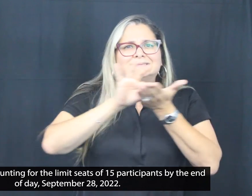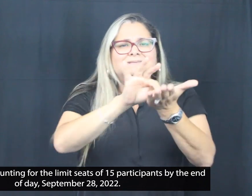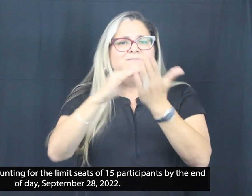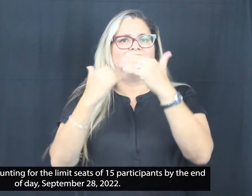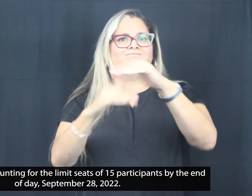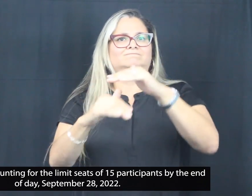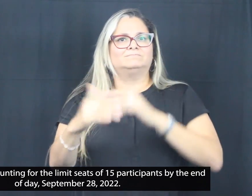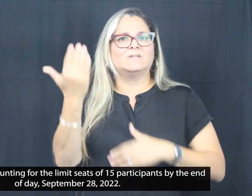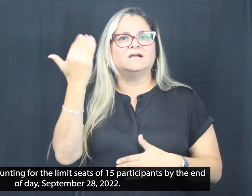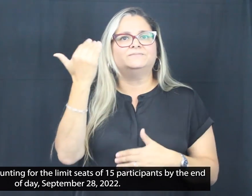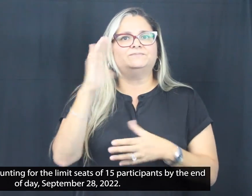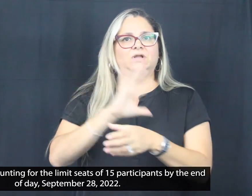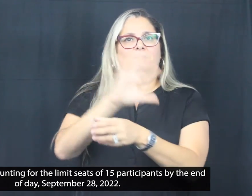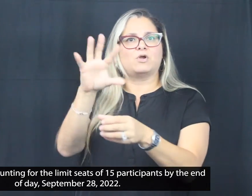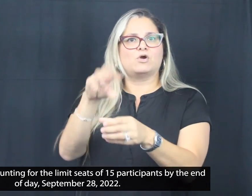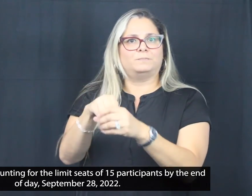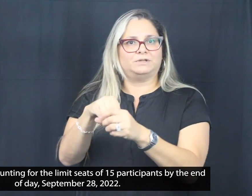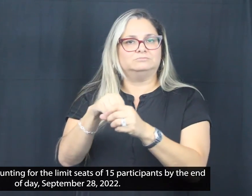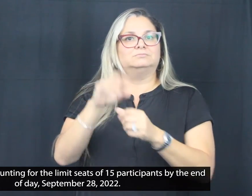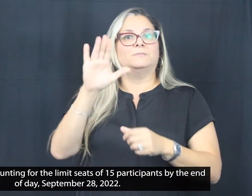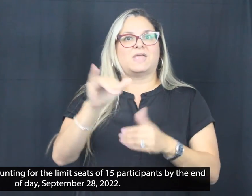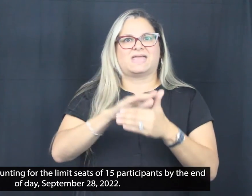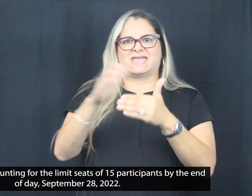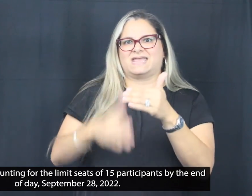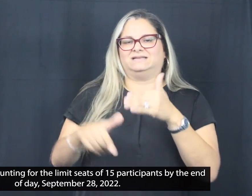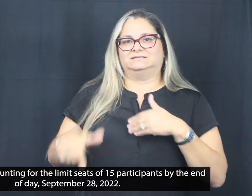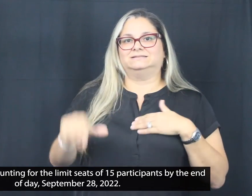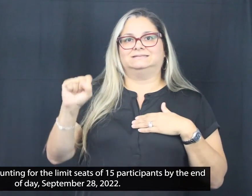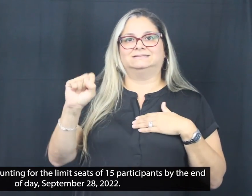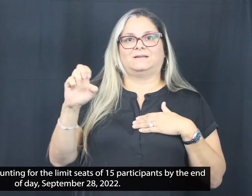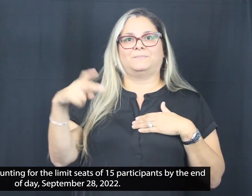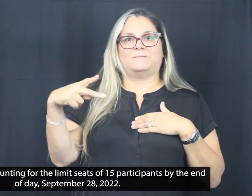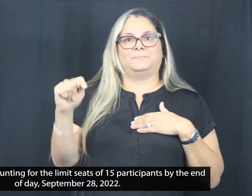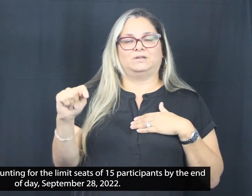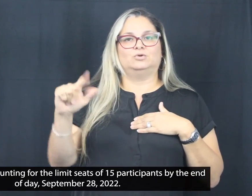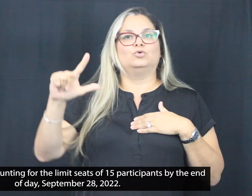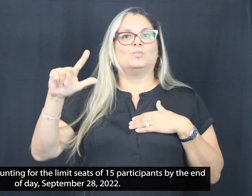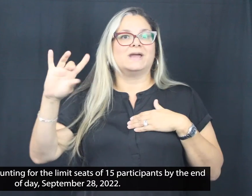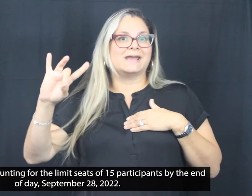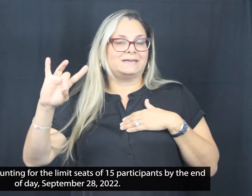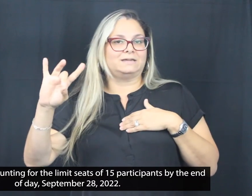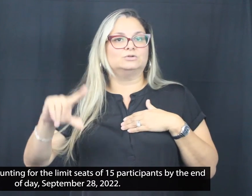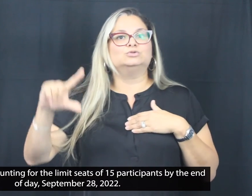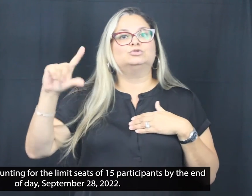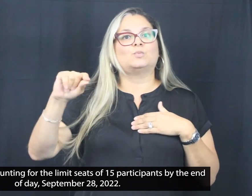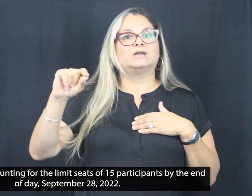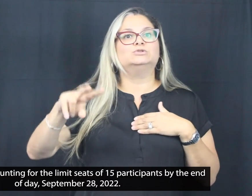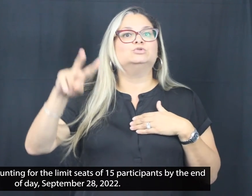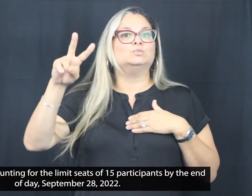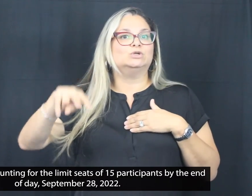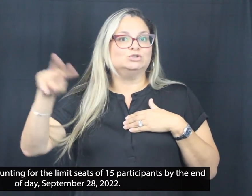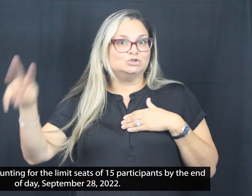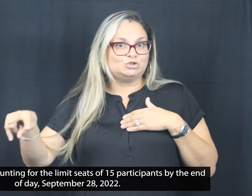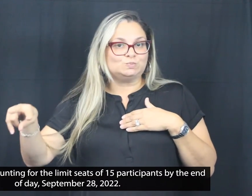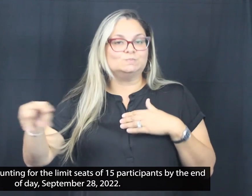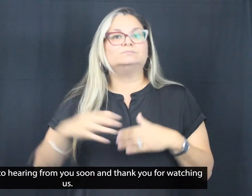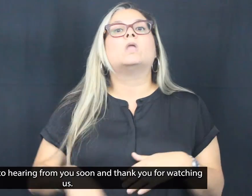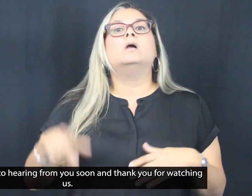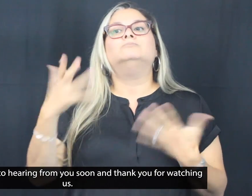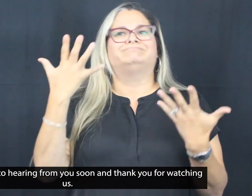org. The head count for the seats are limited to 15 participants by the end of the day, September